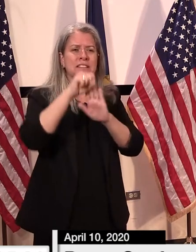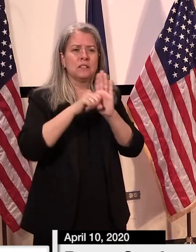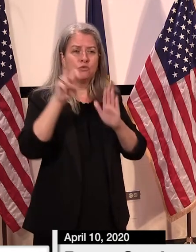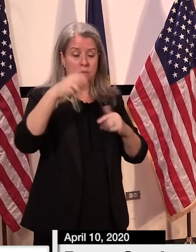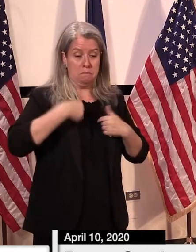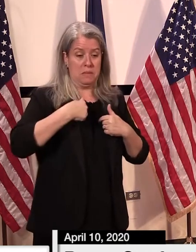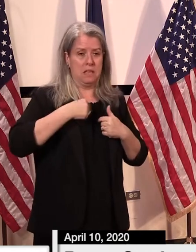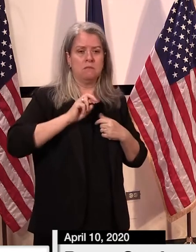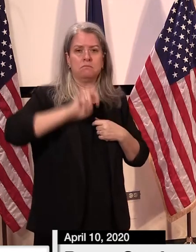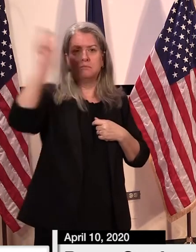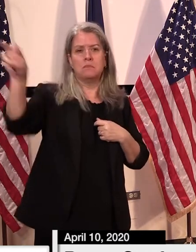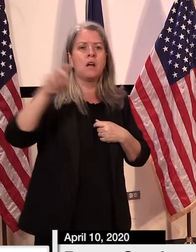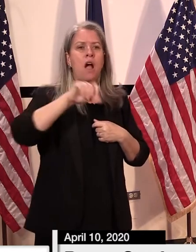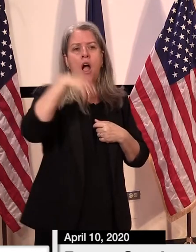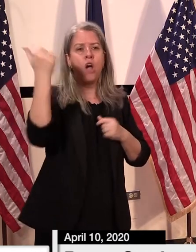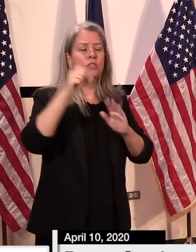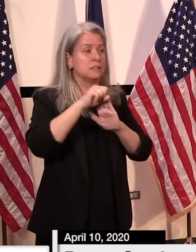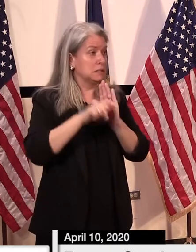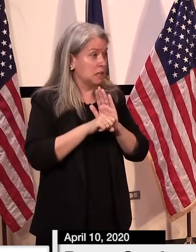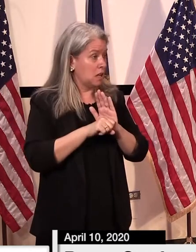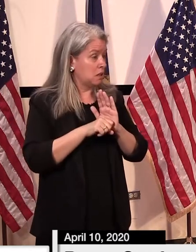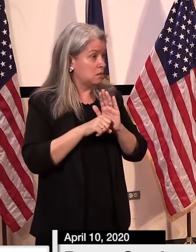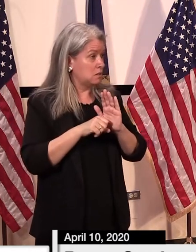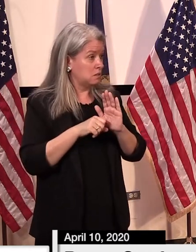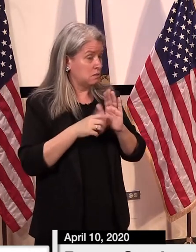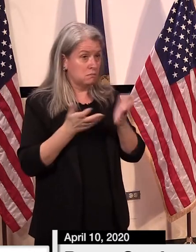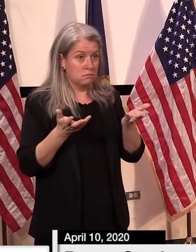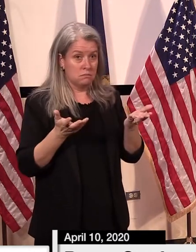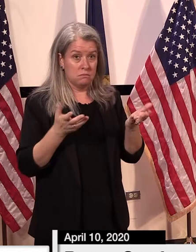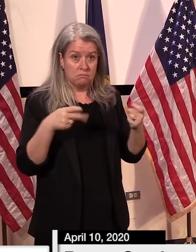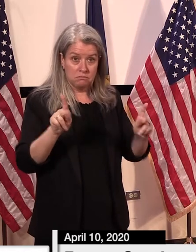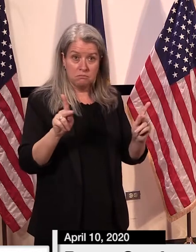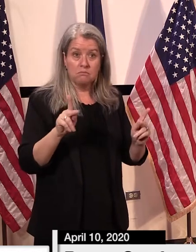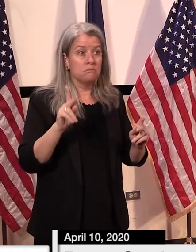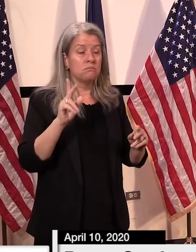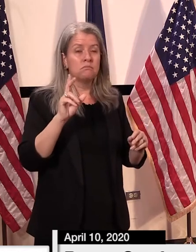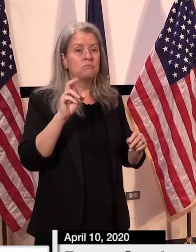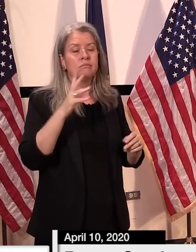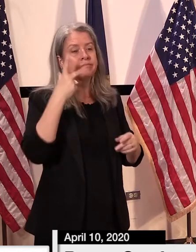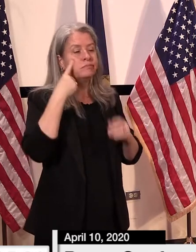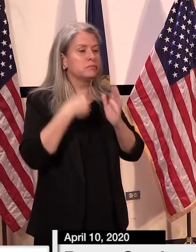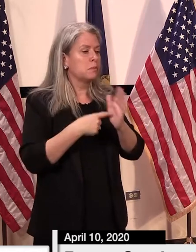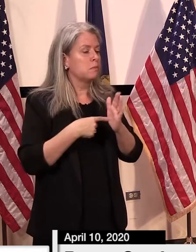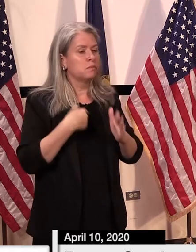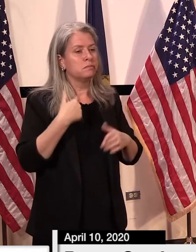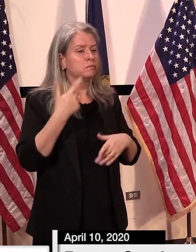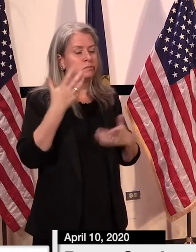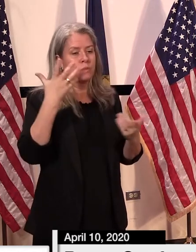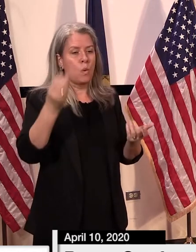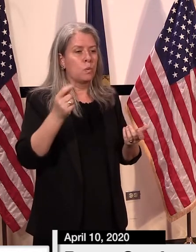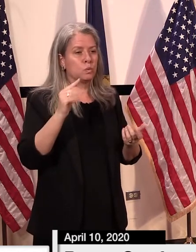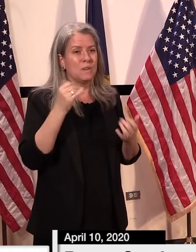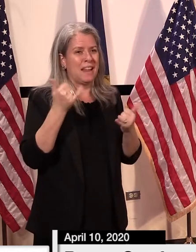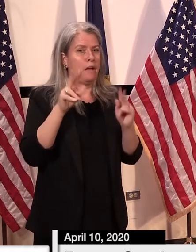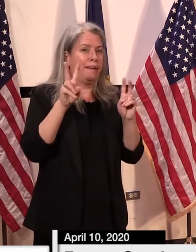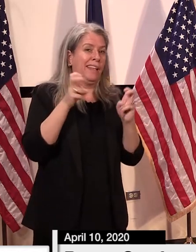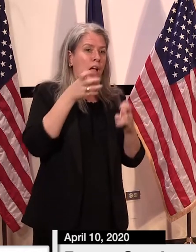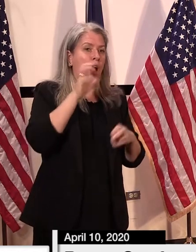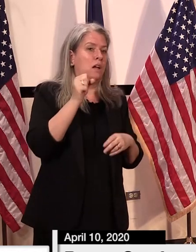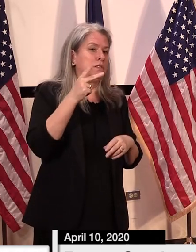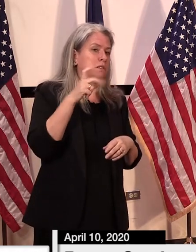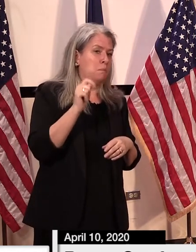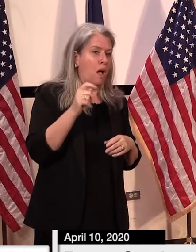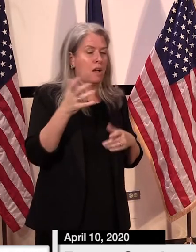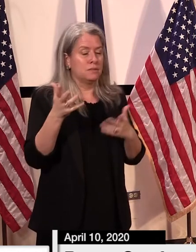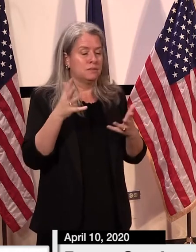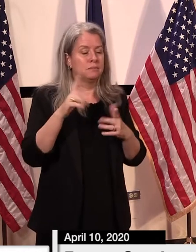uh in terms of uh certainly restricted in that way as far as going to maybe like hot what are now considered hot spots i mean